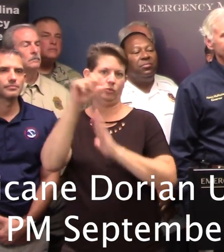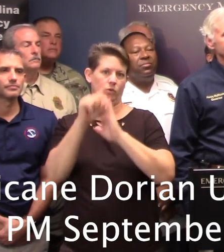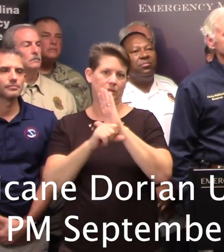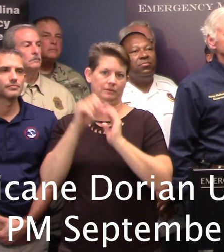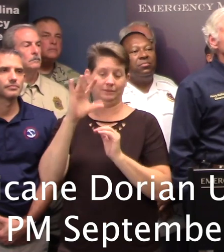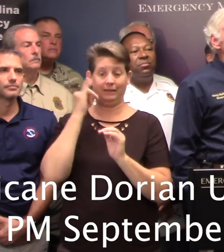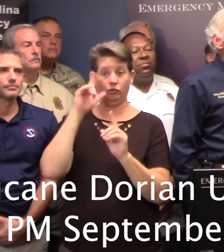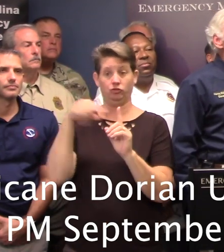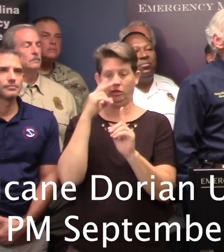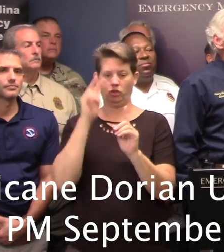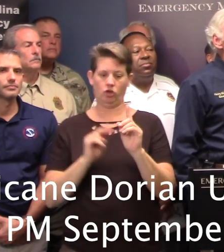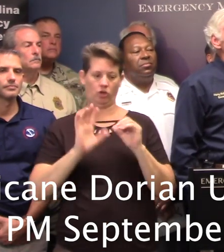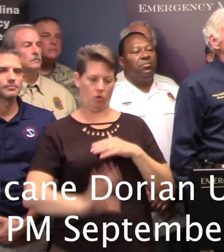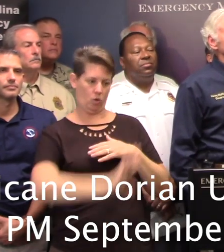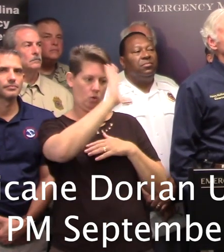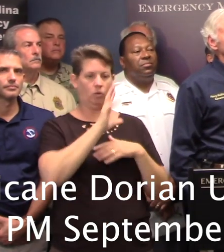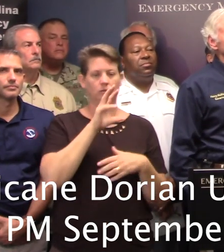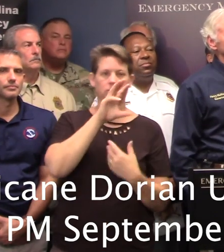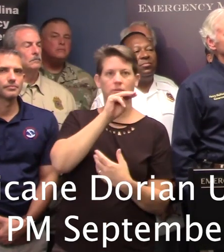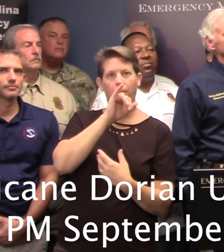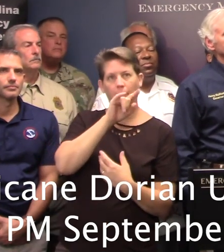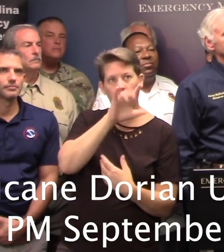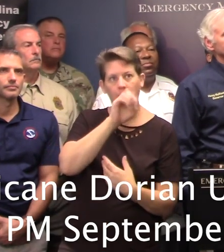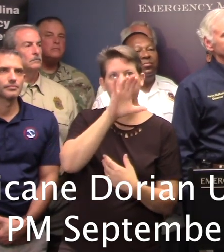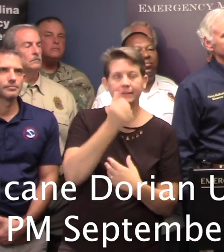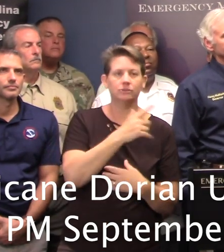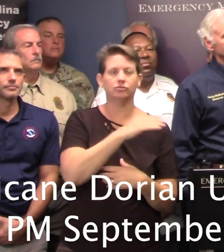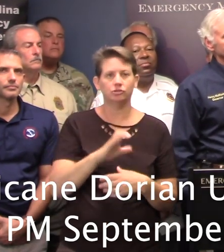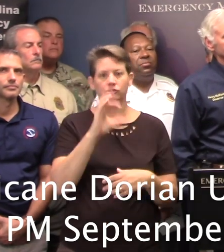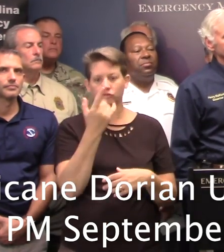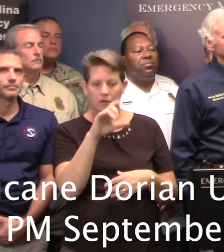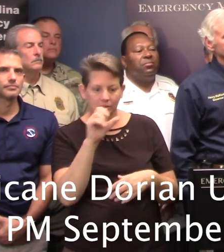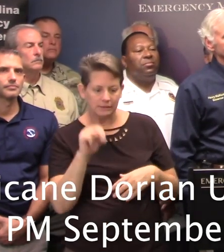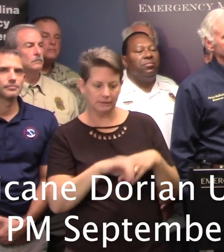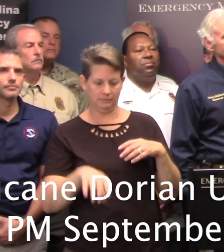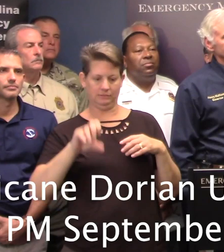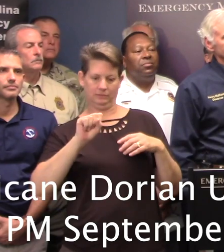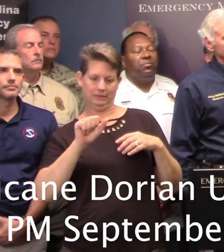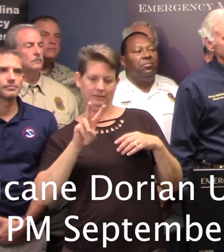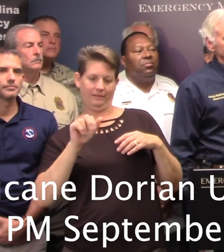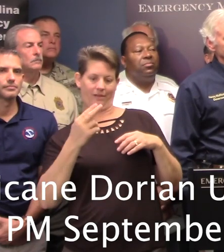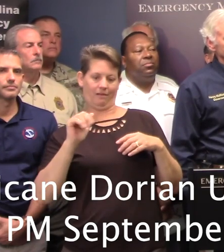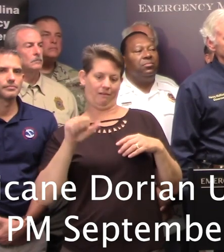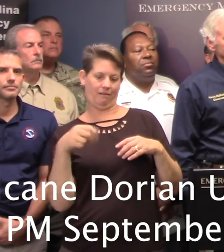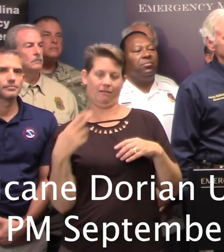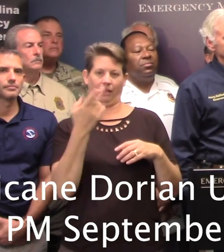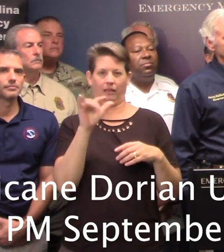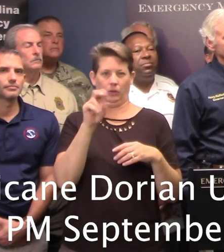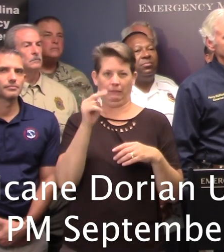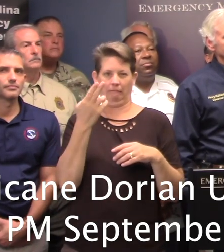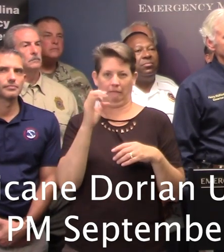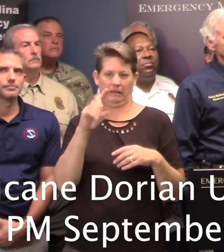looked at just the coastal areas of Myrtle Beach, Charleston, and Savannah slash Hilton Head, it was around